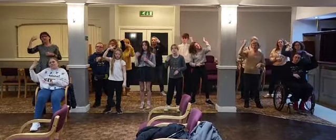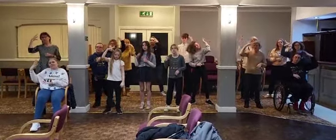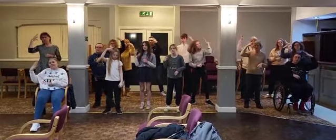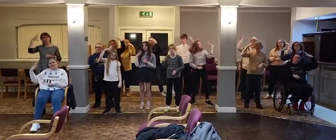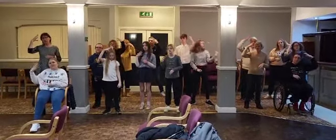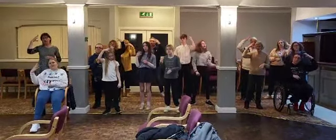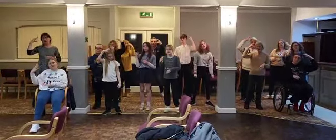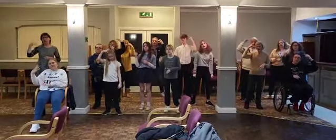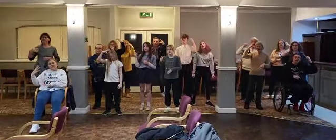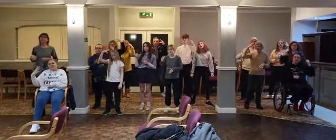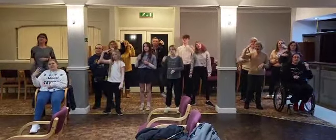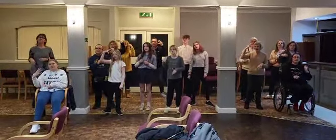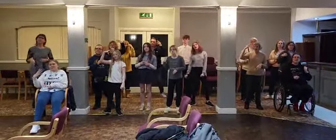sunshine